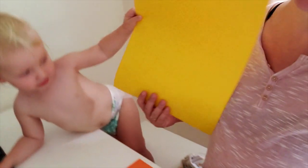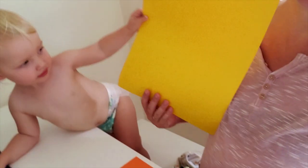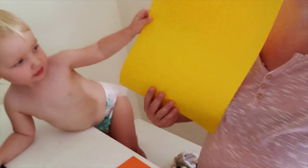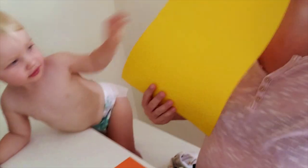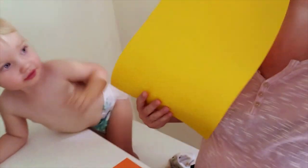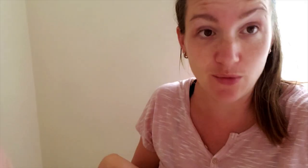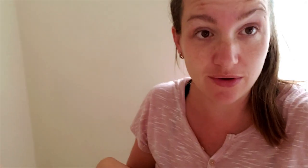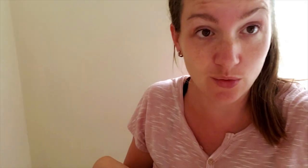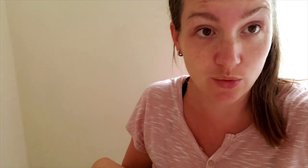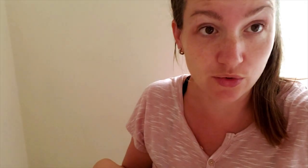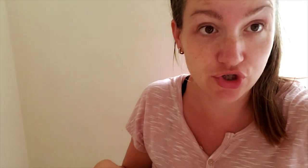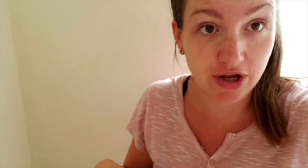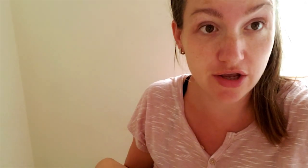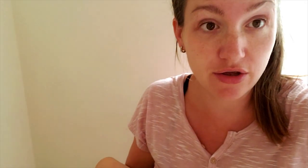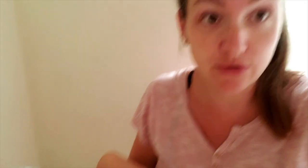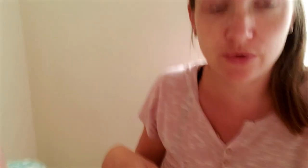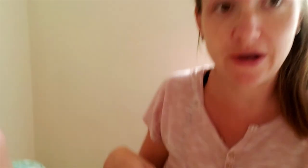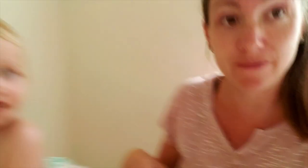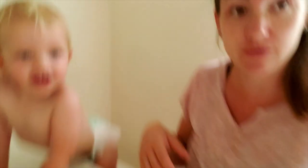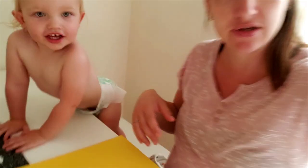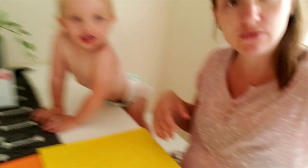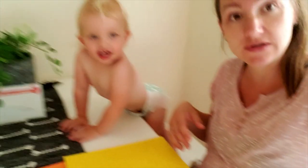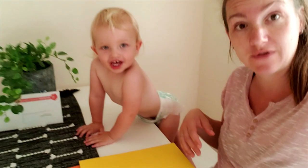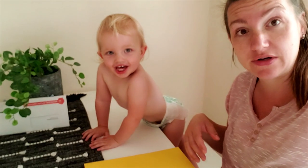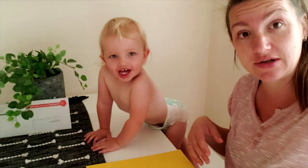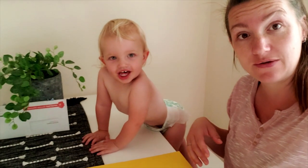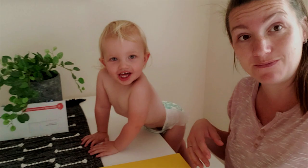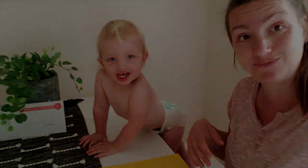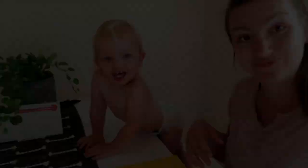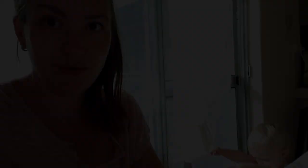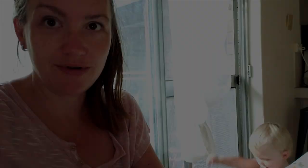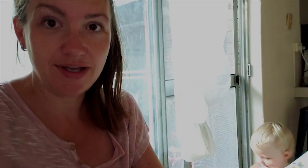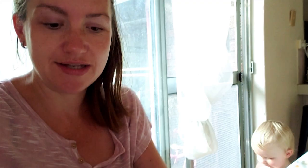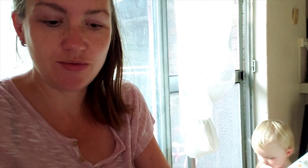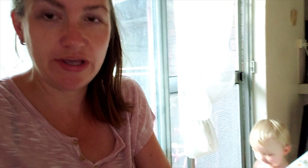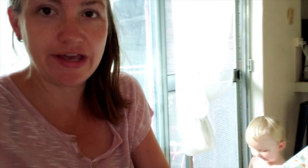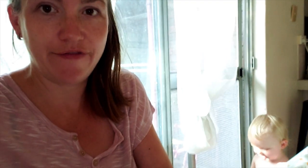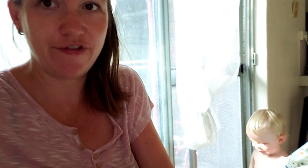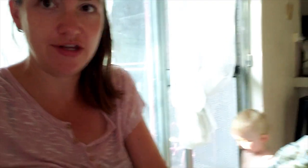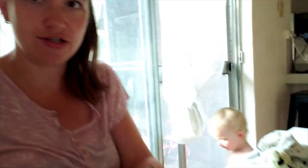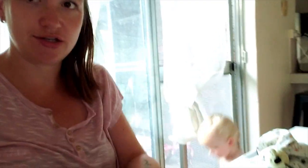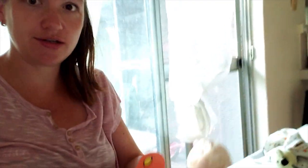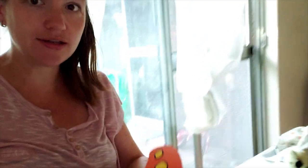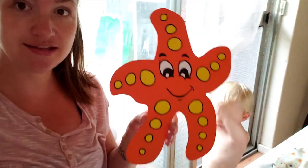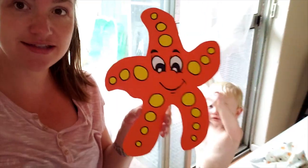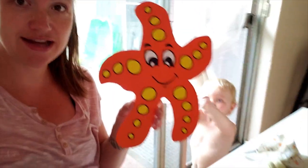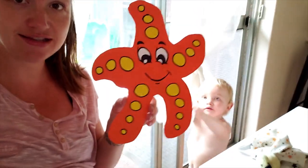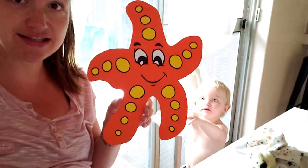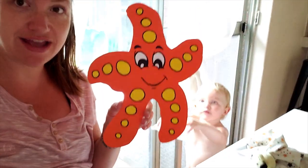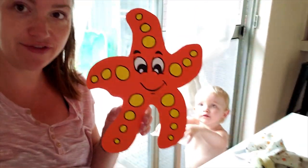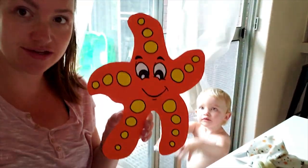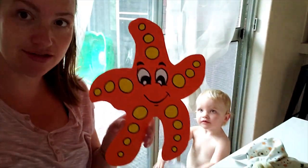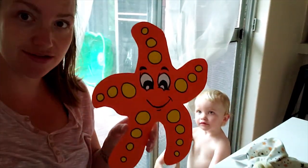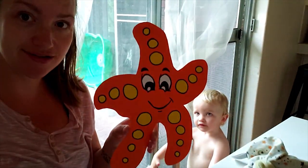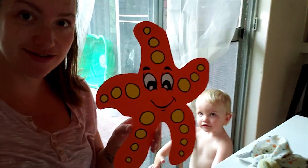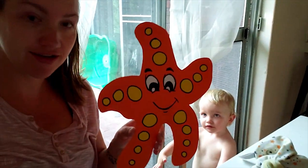for the dots on them. Well, I'll show you the results. Very soon. All right. We have finished. This is our little